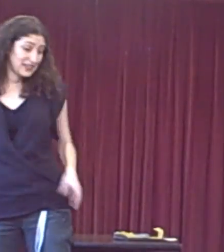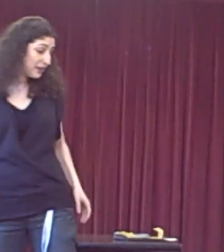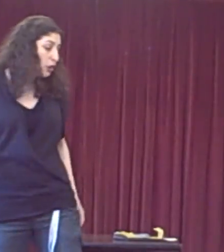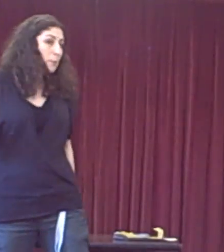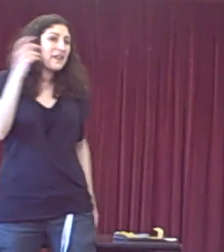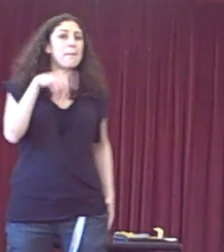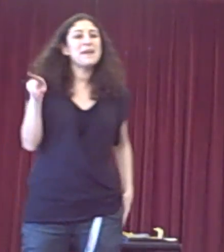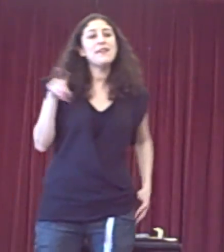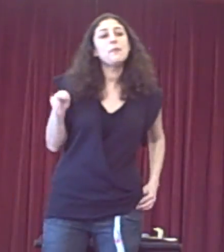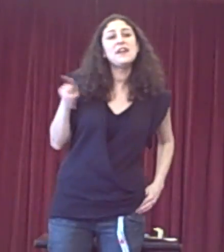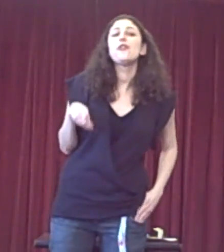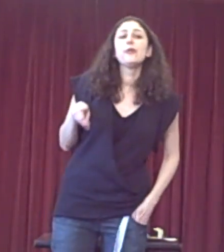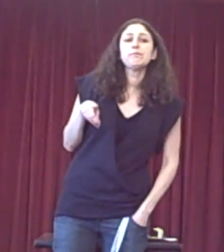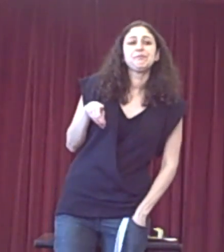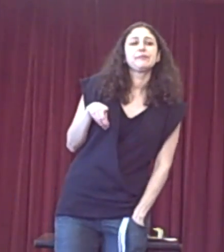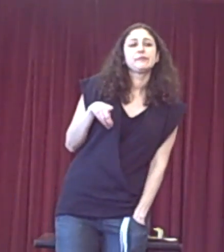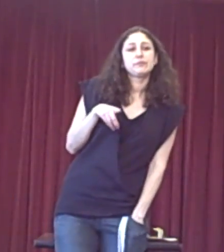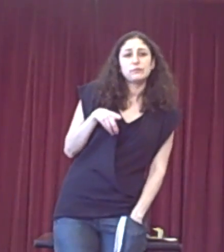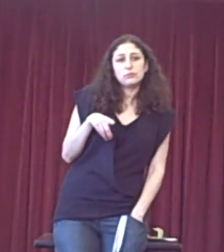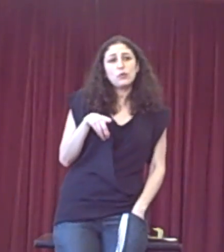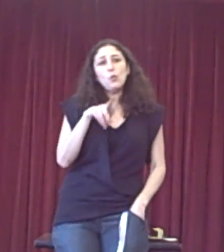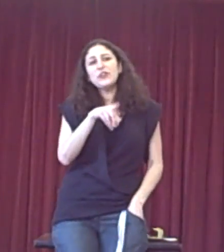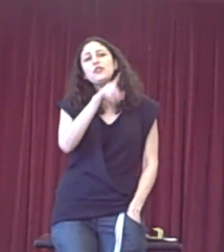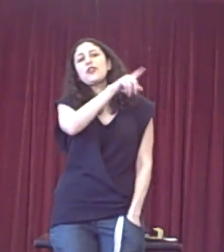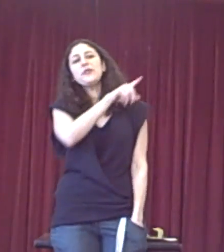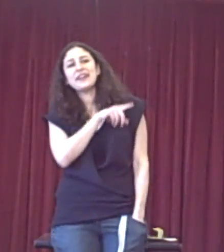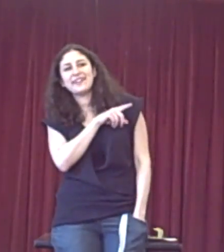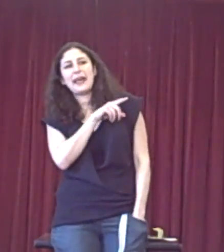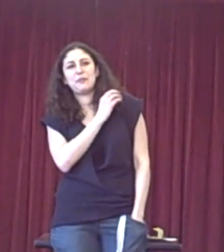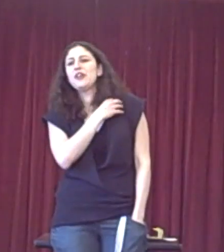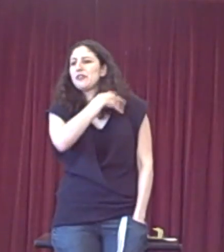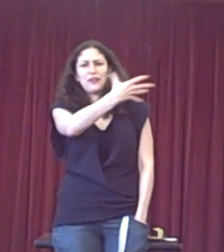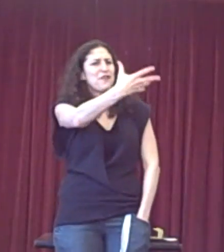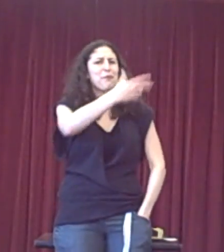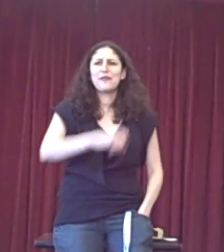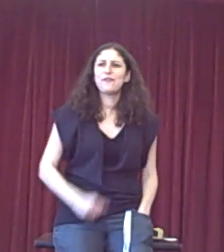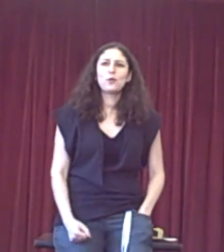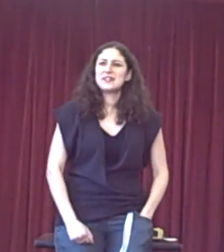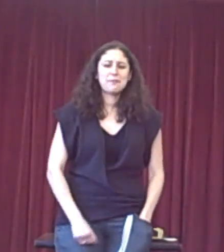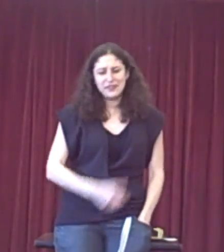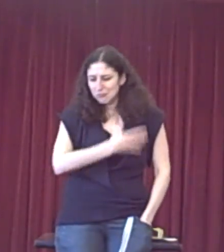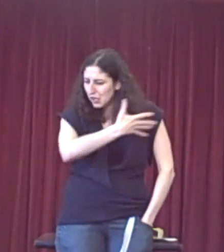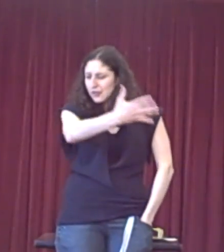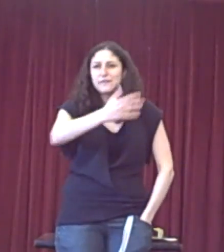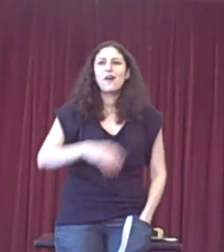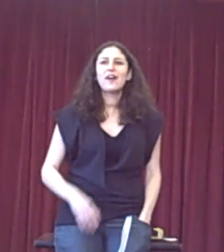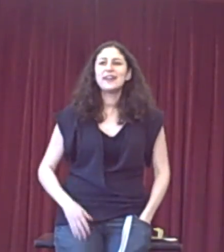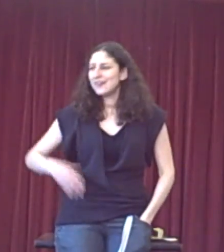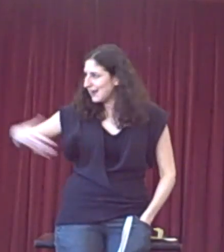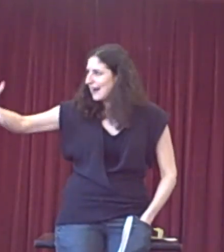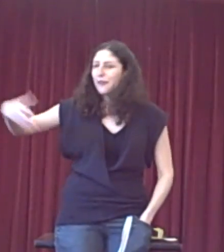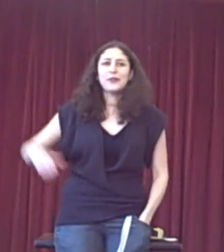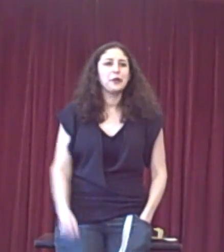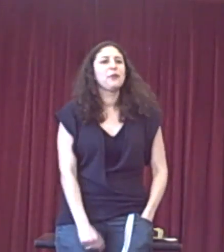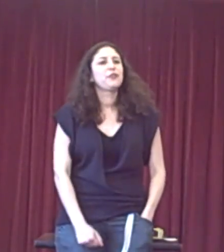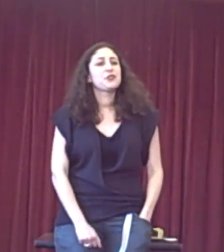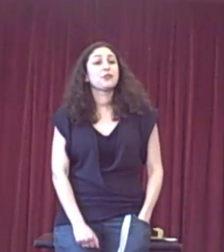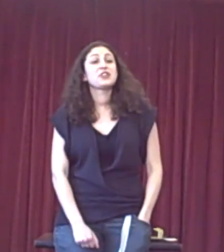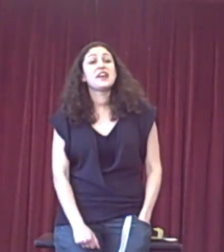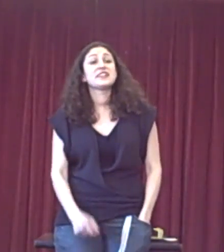bit in the middle, when you don't accept that they've put forward something fine and now you're going to put forward your alternative.